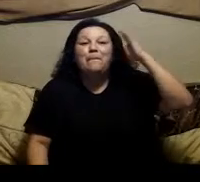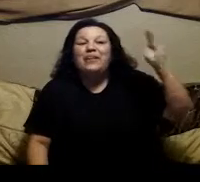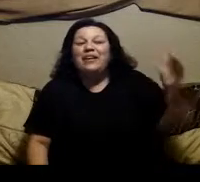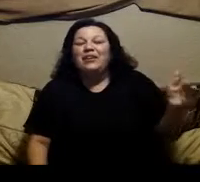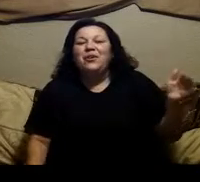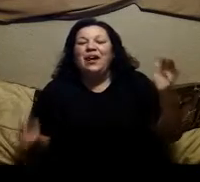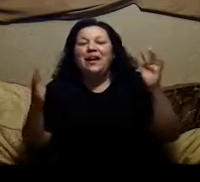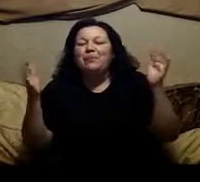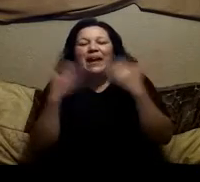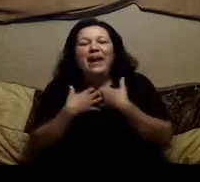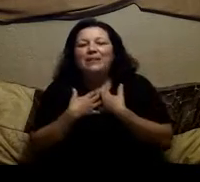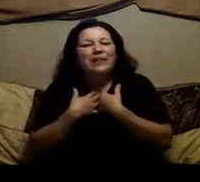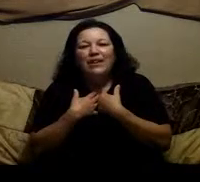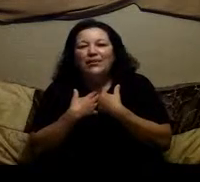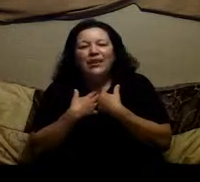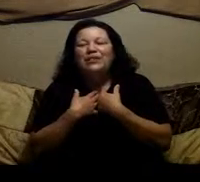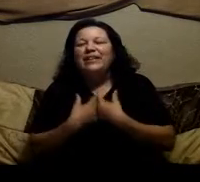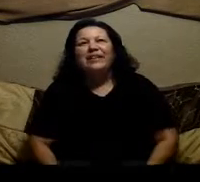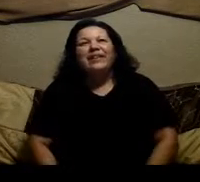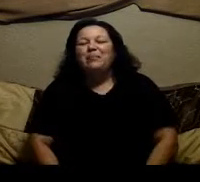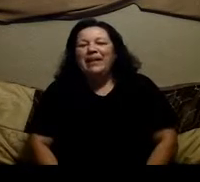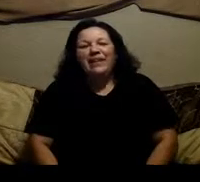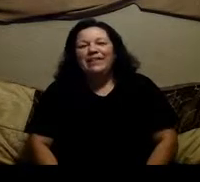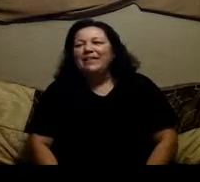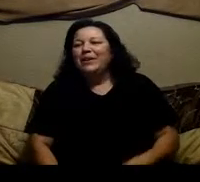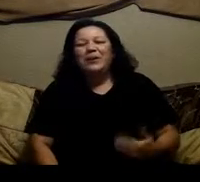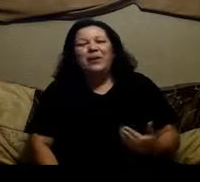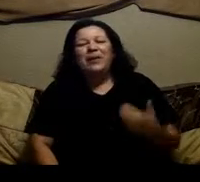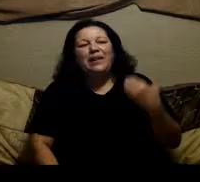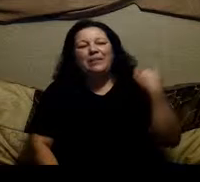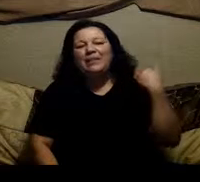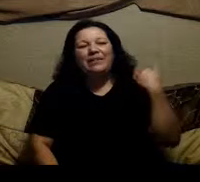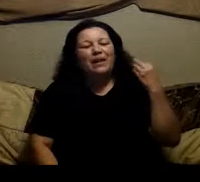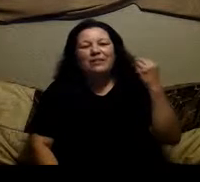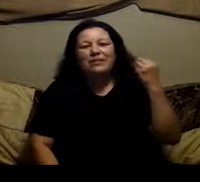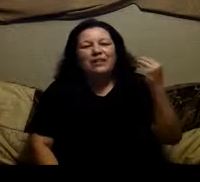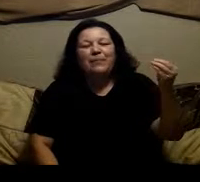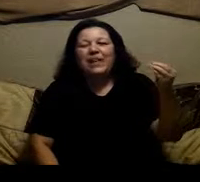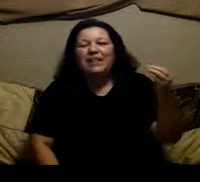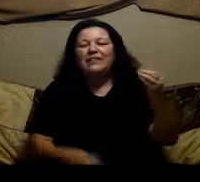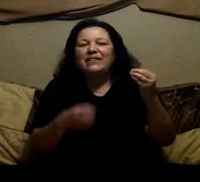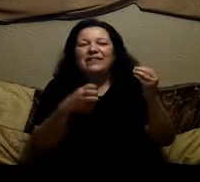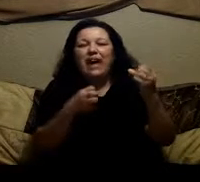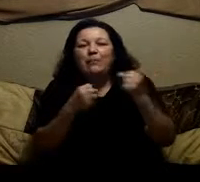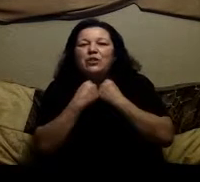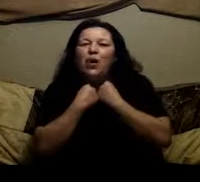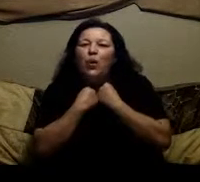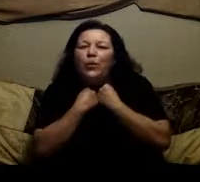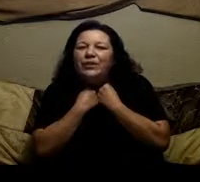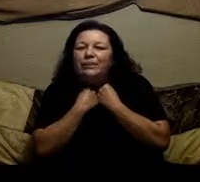you know and but i hated myself i was like man you know i can't believe that i just something has that much of a hold on